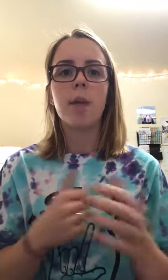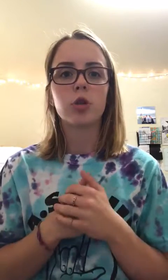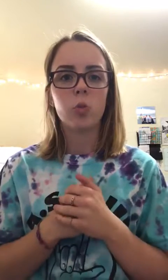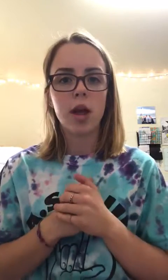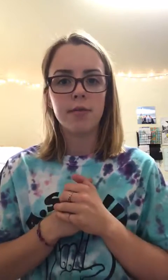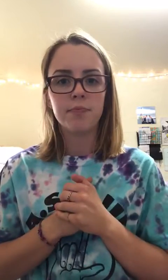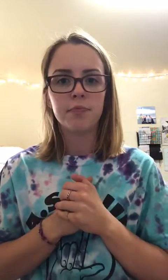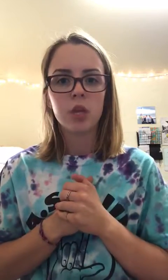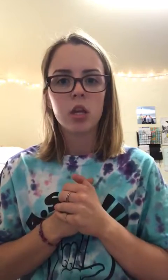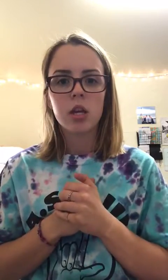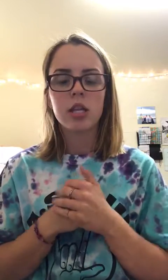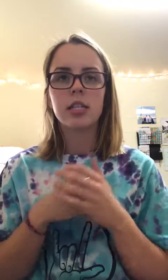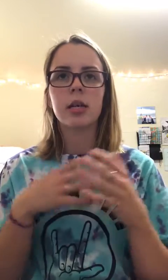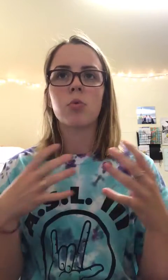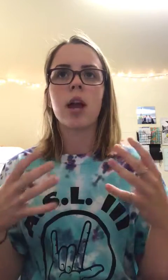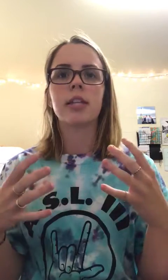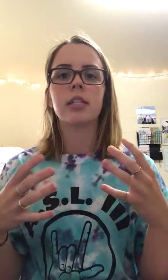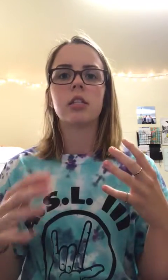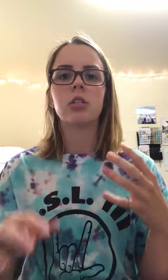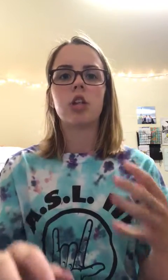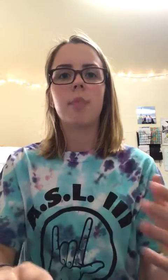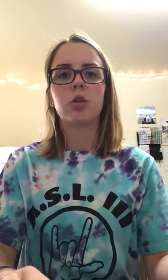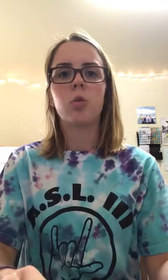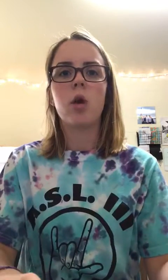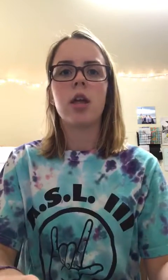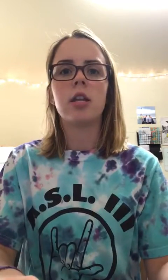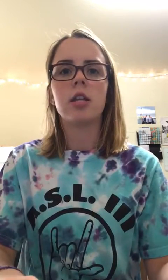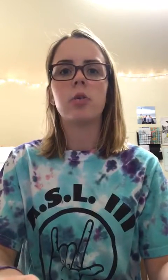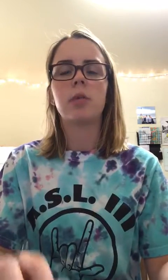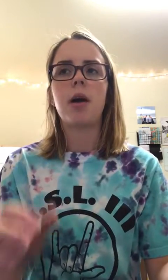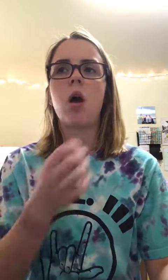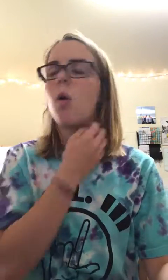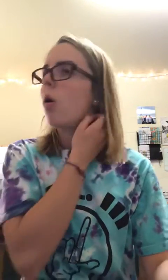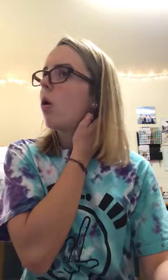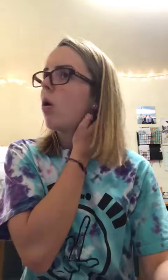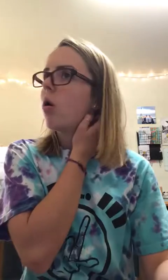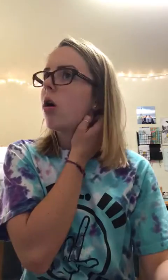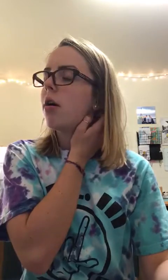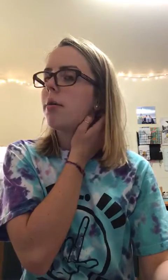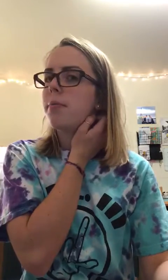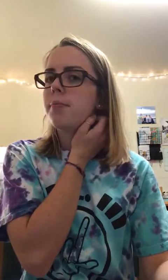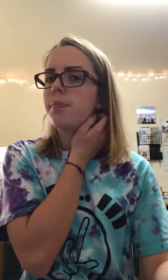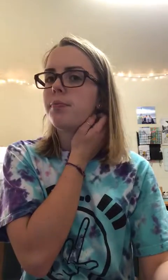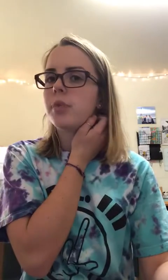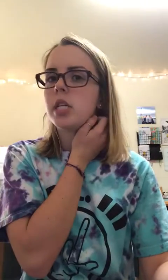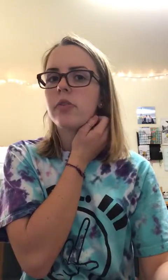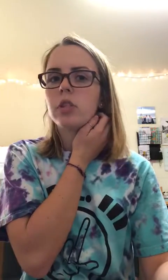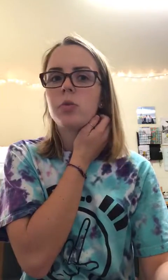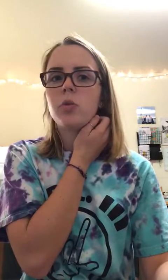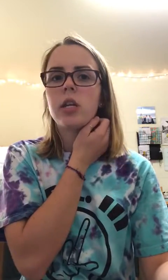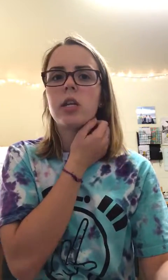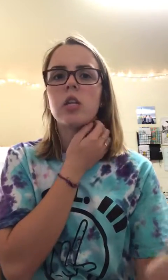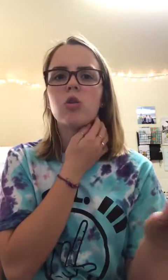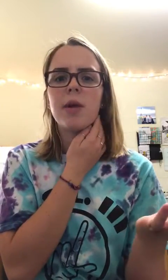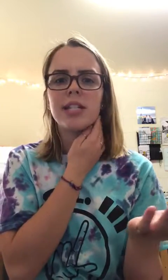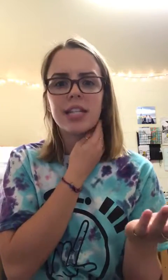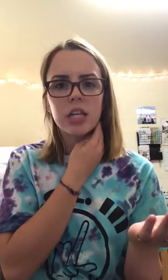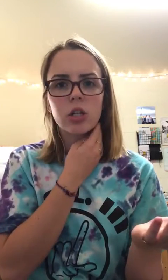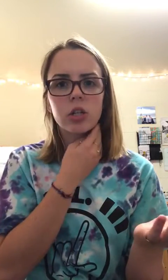Chapter 1, and to summarize Chapter 1, it was about the difference between narrow-minded thinkers